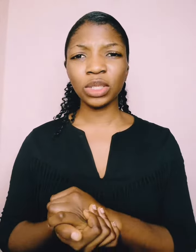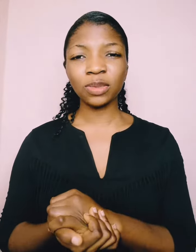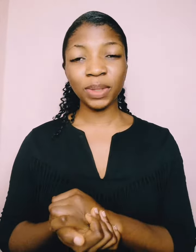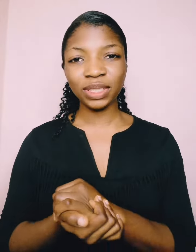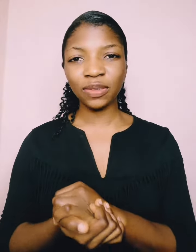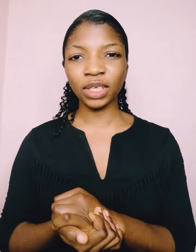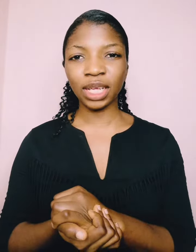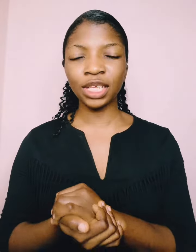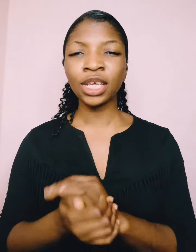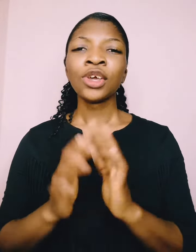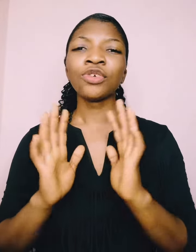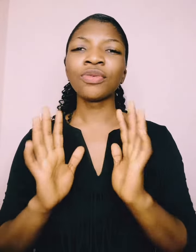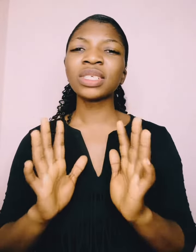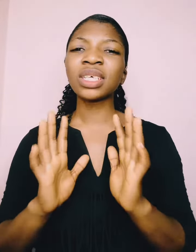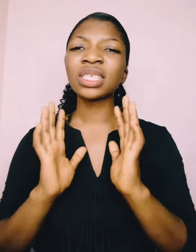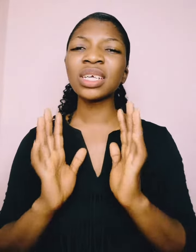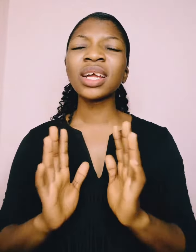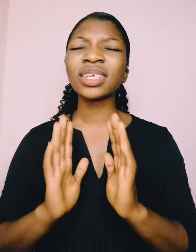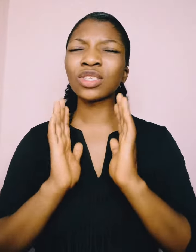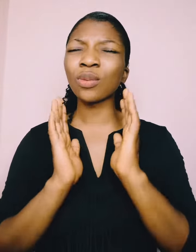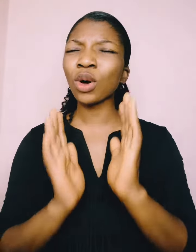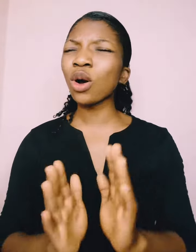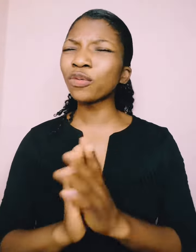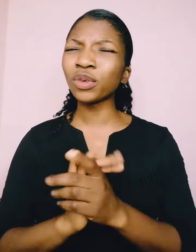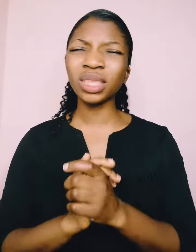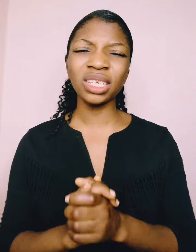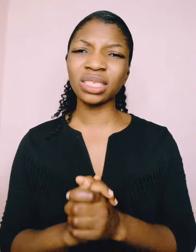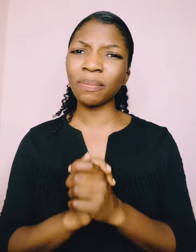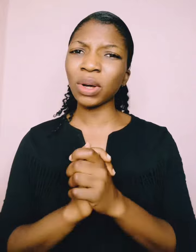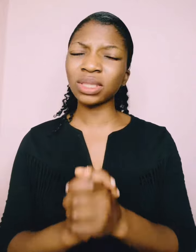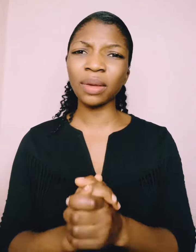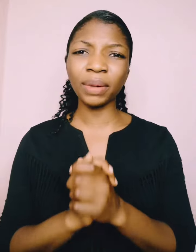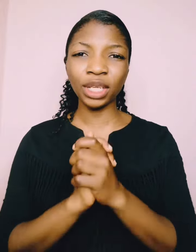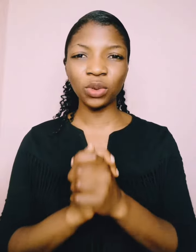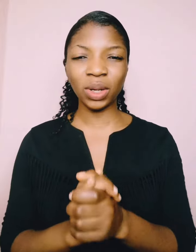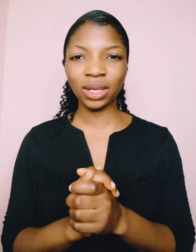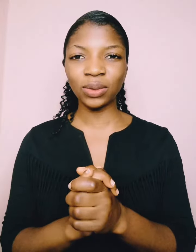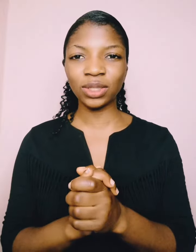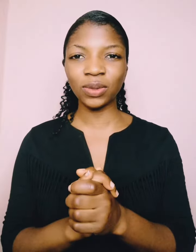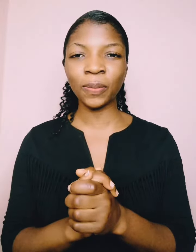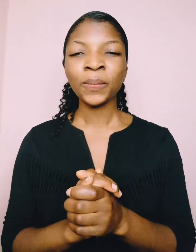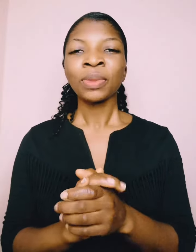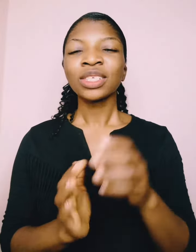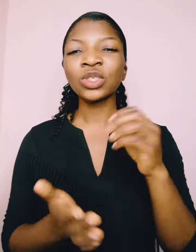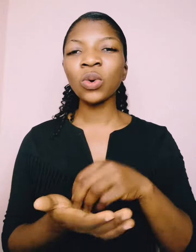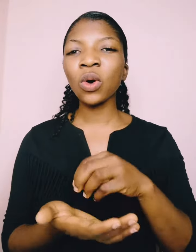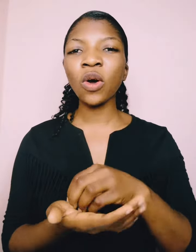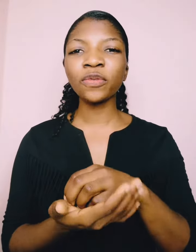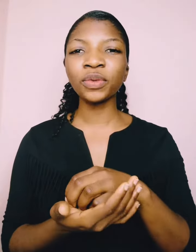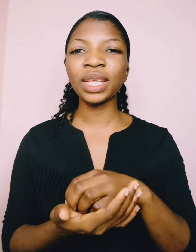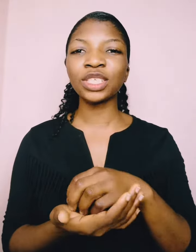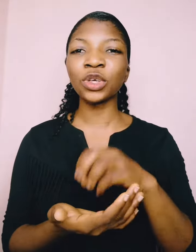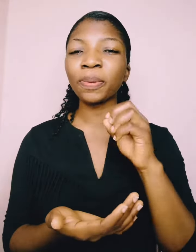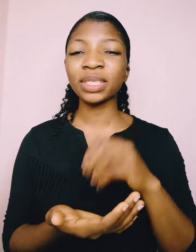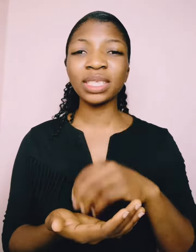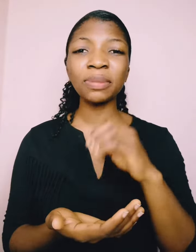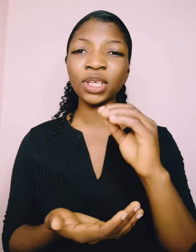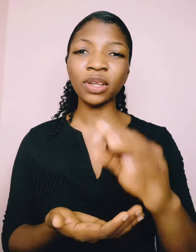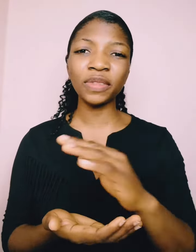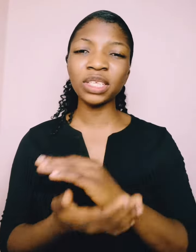specifically. You recently heard some awful things about somebody you are close to. So awful that your perception of this